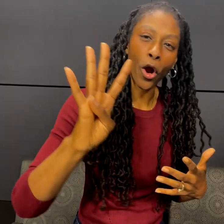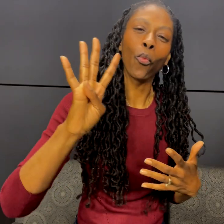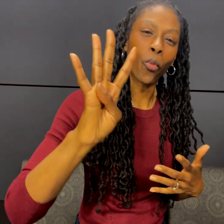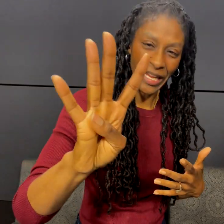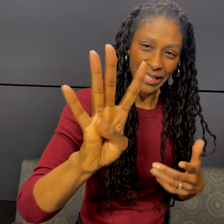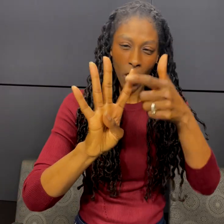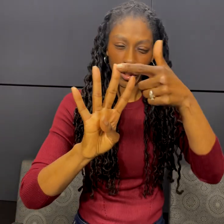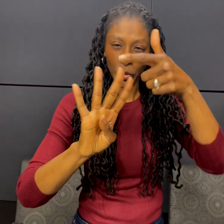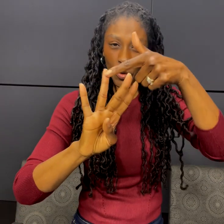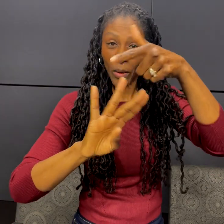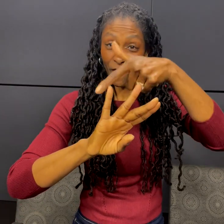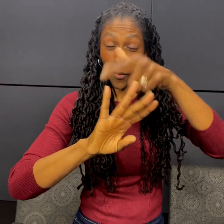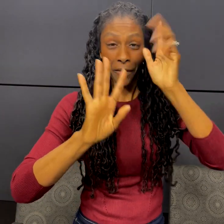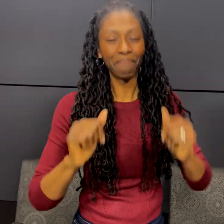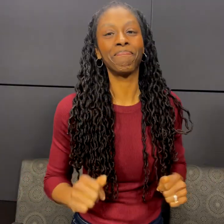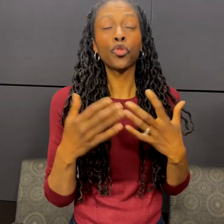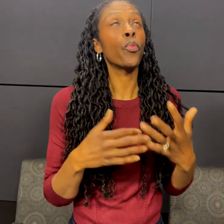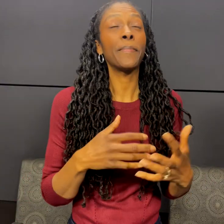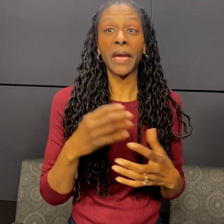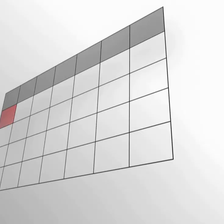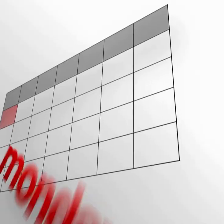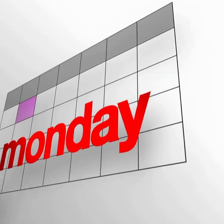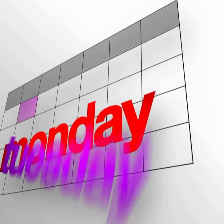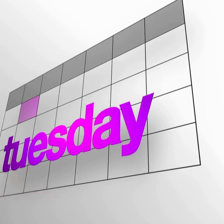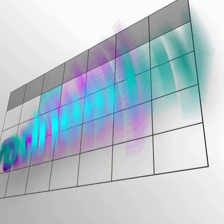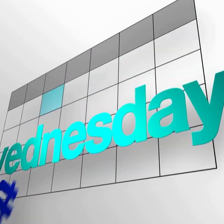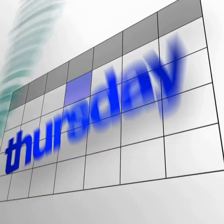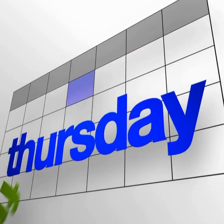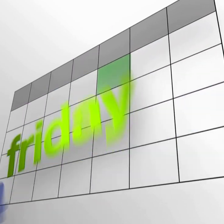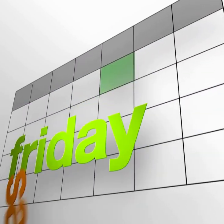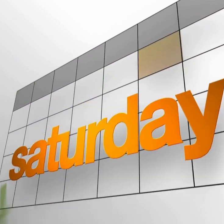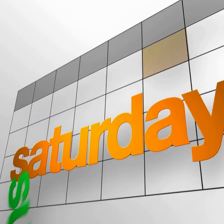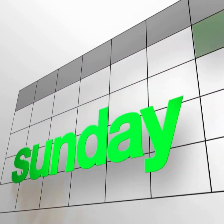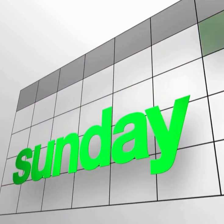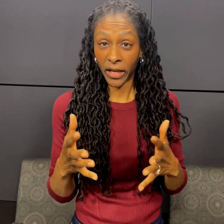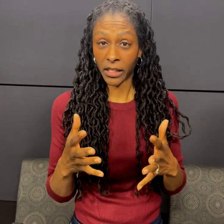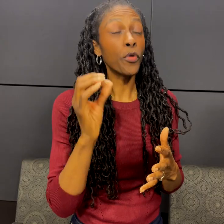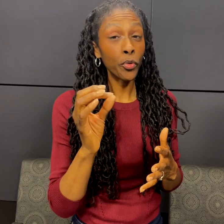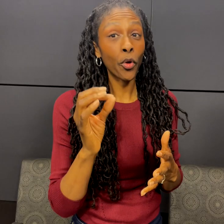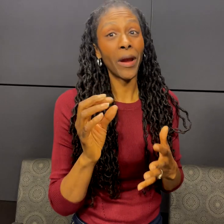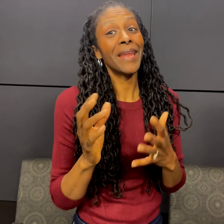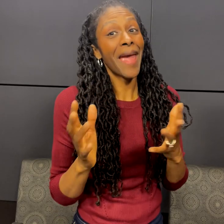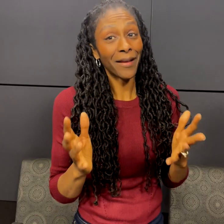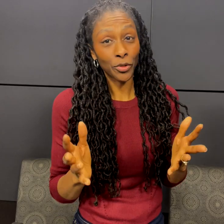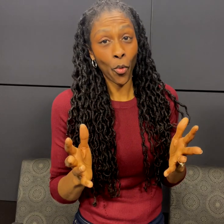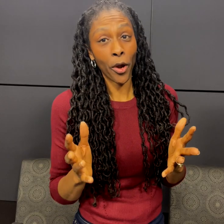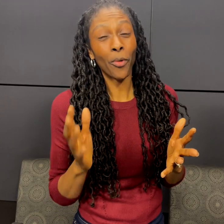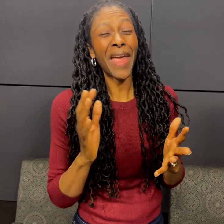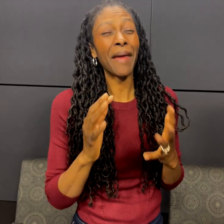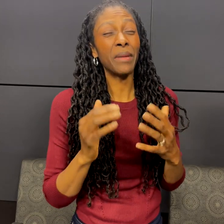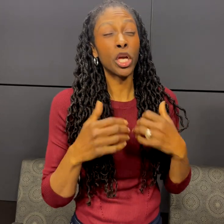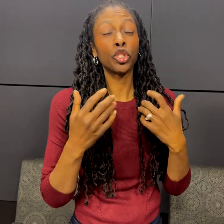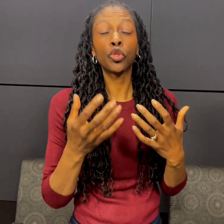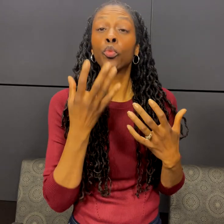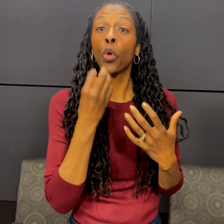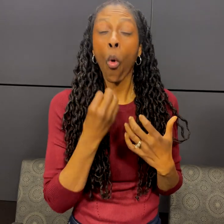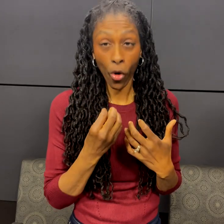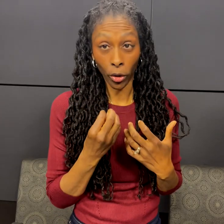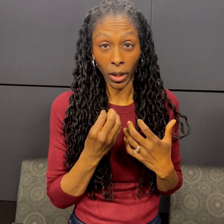weeks. One, two, three, four. To reap the inflamed belly fat taming benefits, food grade castor oil can be consumed orally.